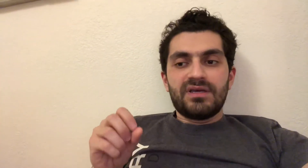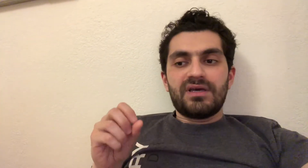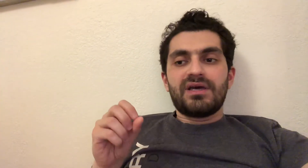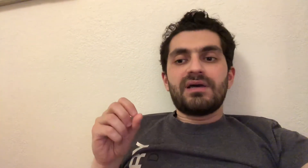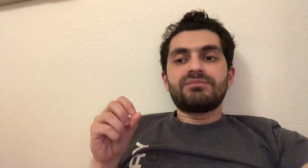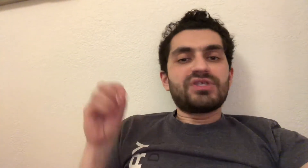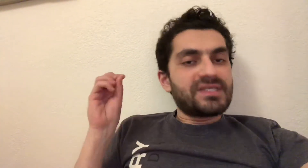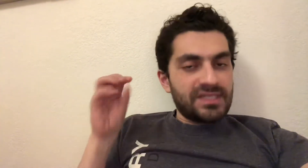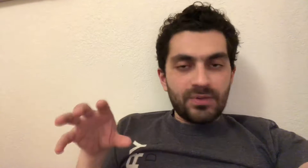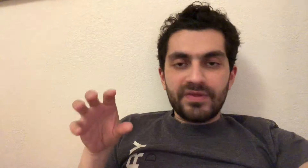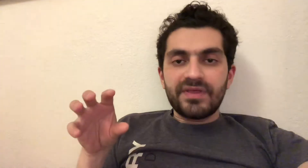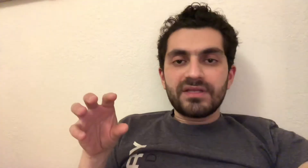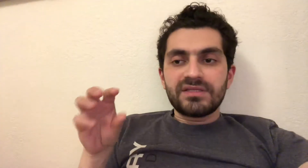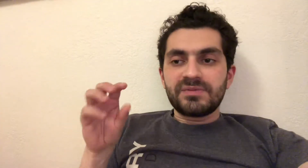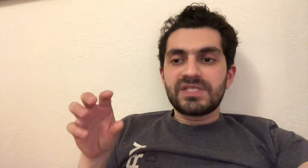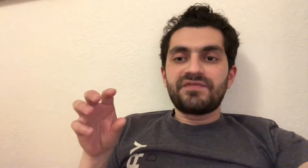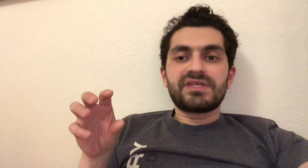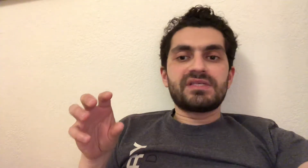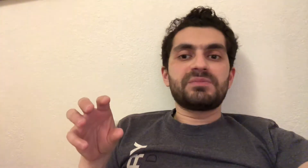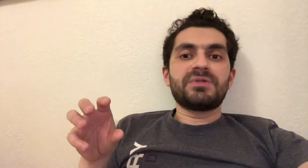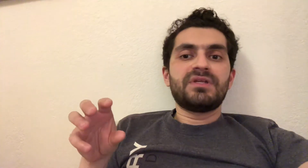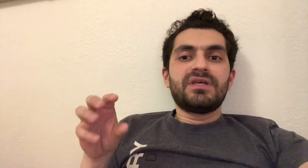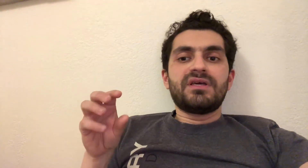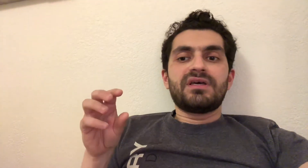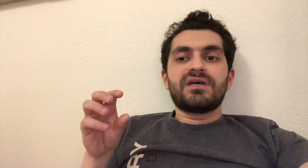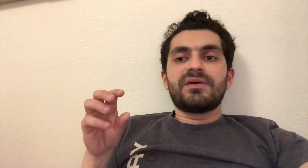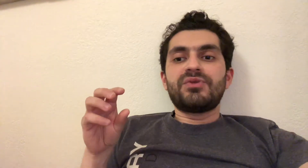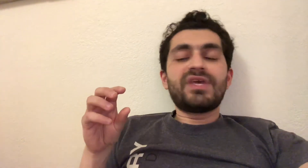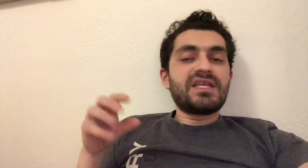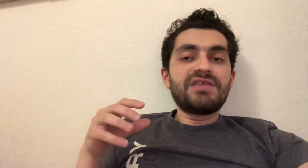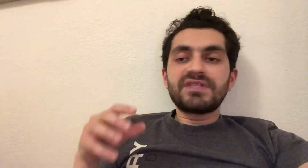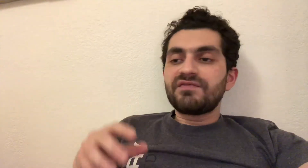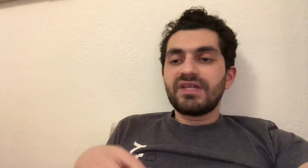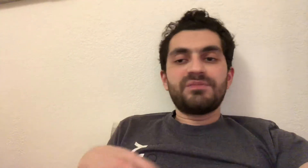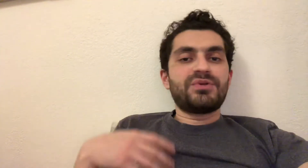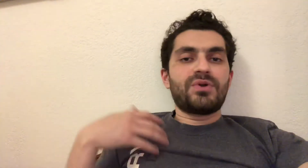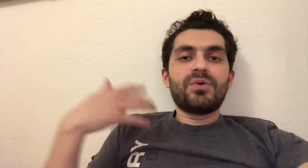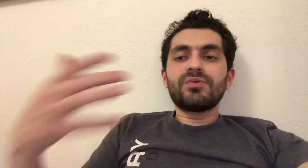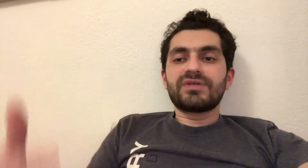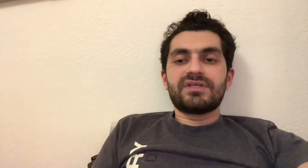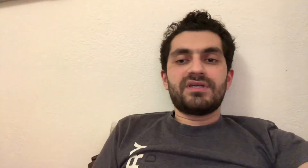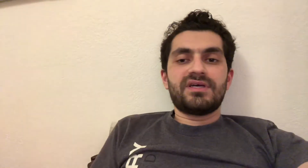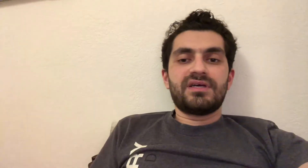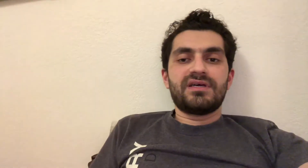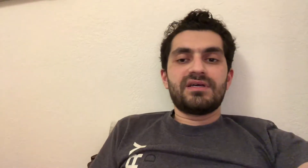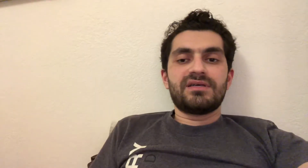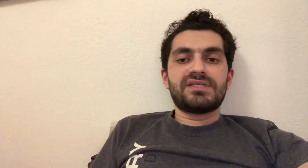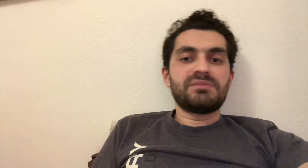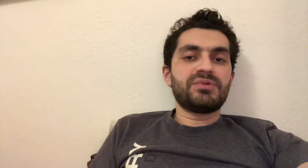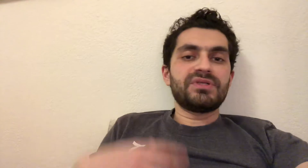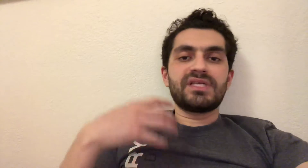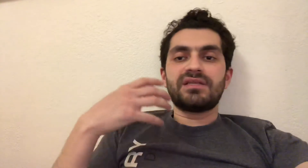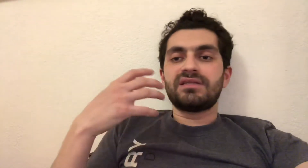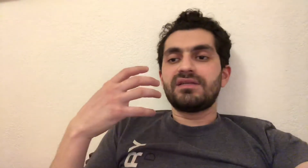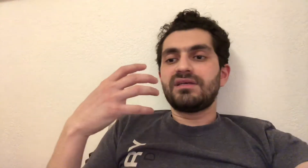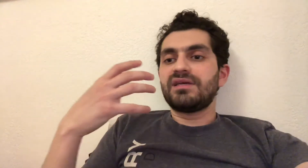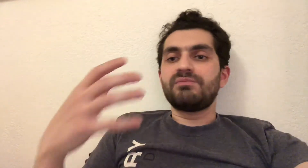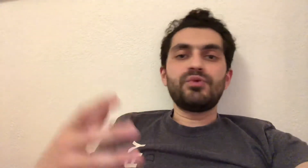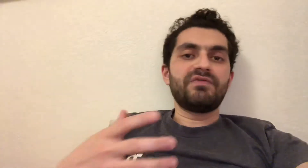just stick with that specific symbol. You can even develop your own symbols and moves.